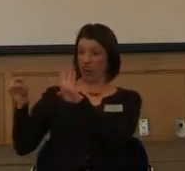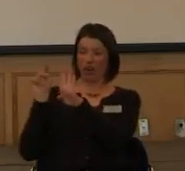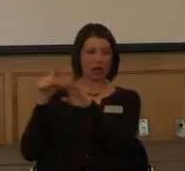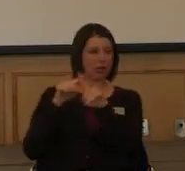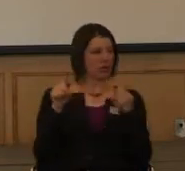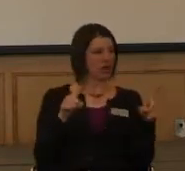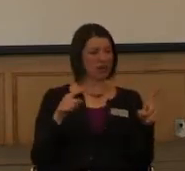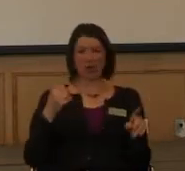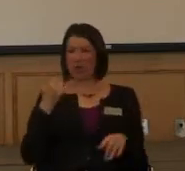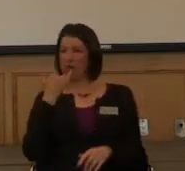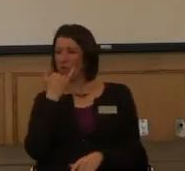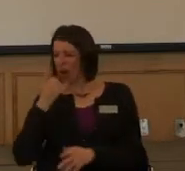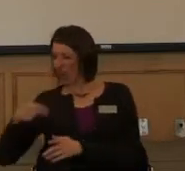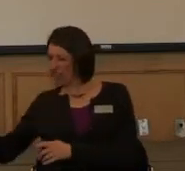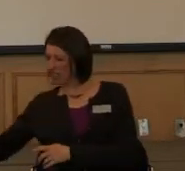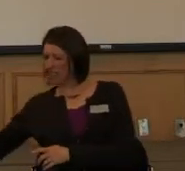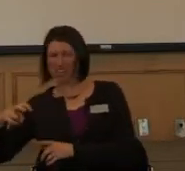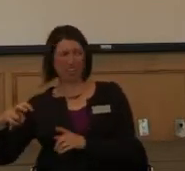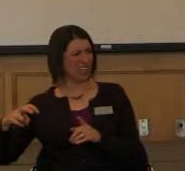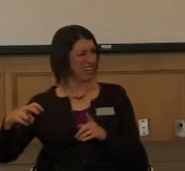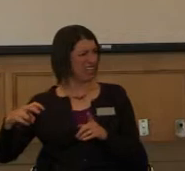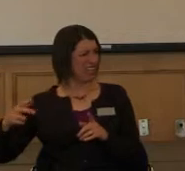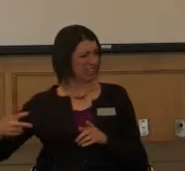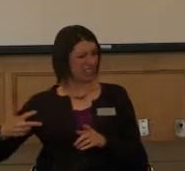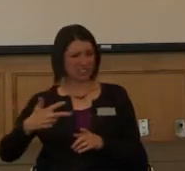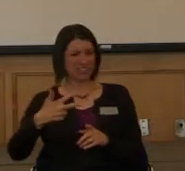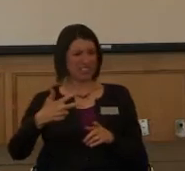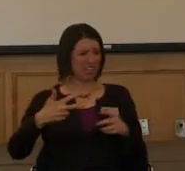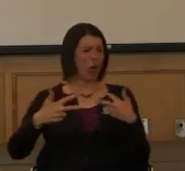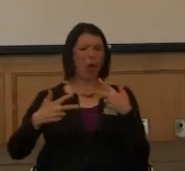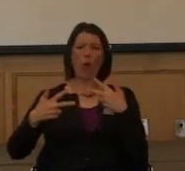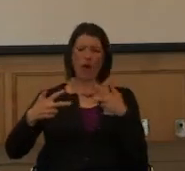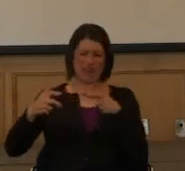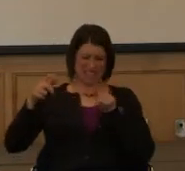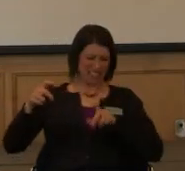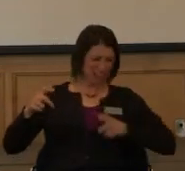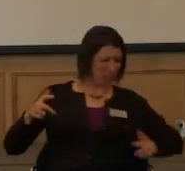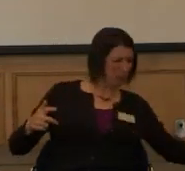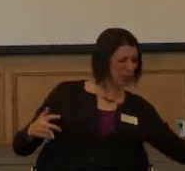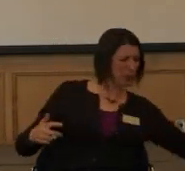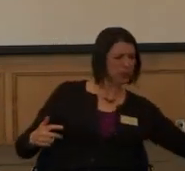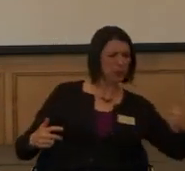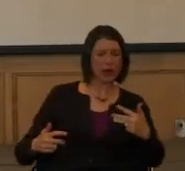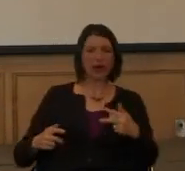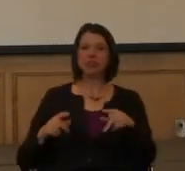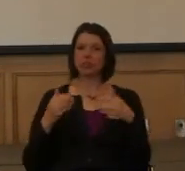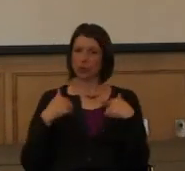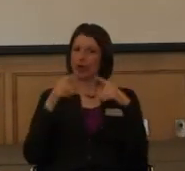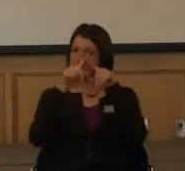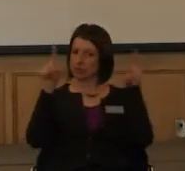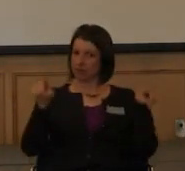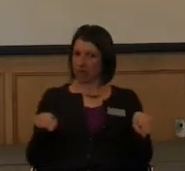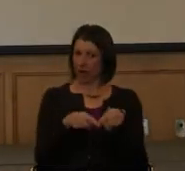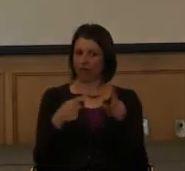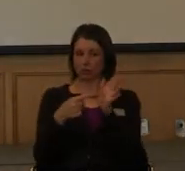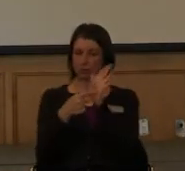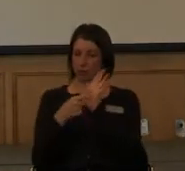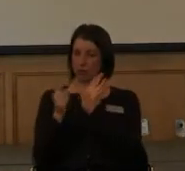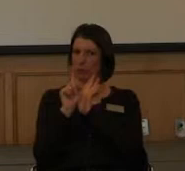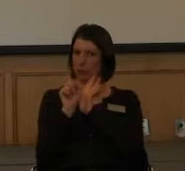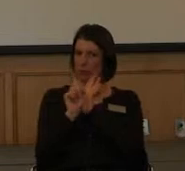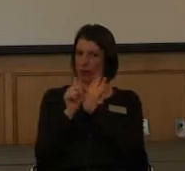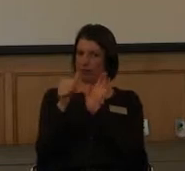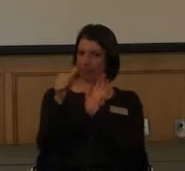come up on the wrong side of the building, and I don't know that I need to go around, you know, so you guys have the blue signs. So that's pretty cool.